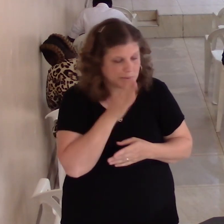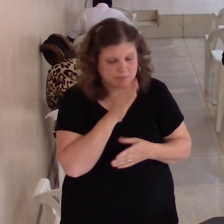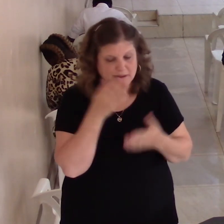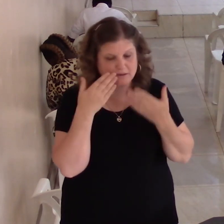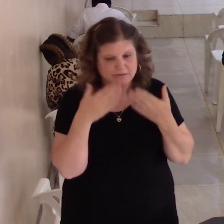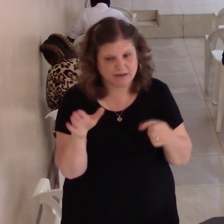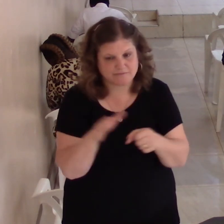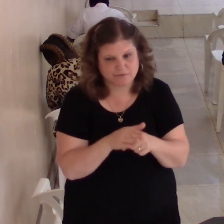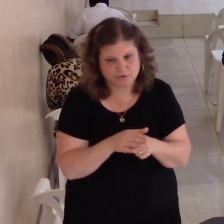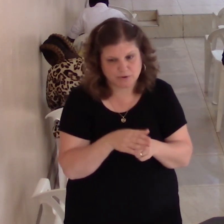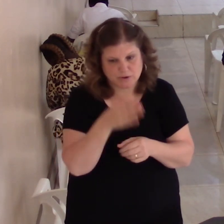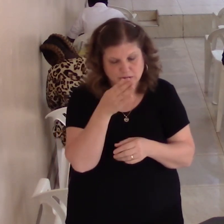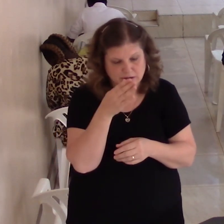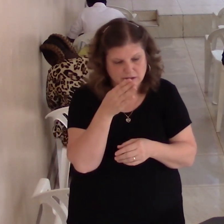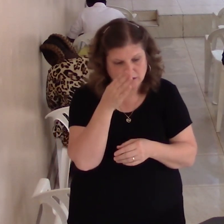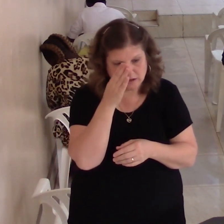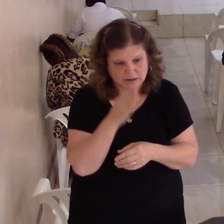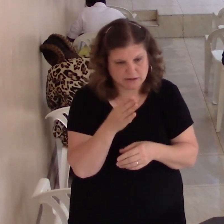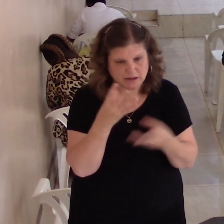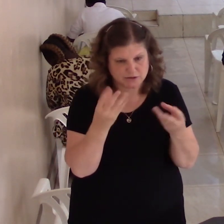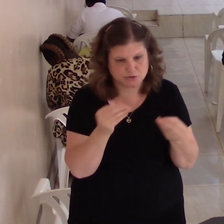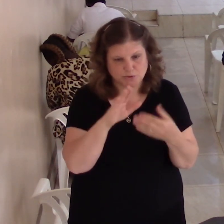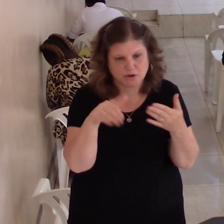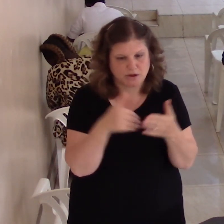be thankful to know that God can all things He can help me prove